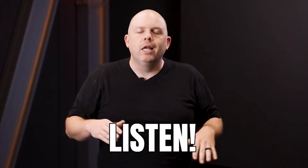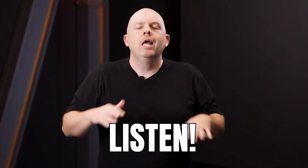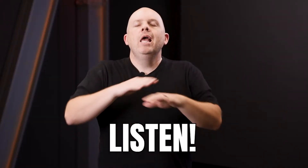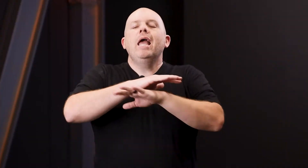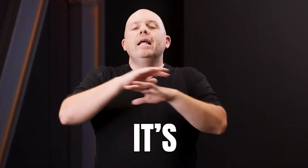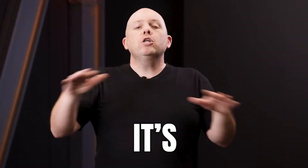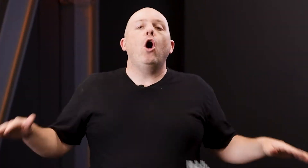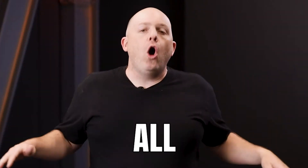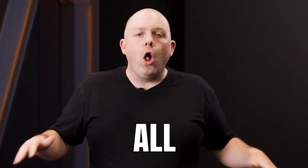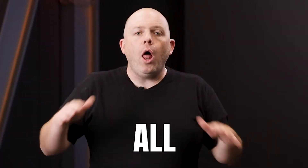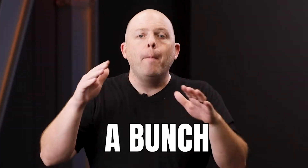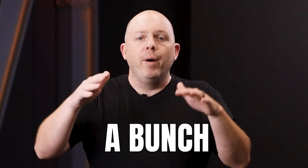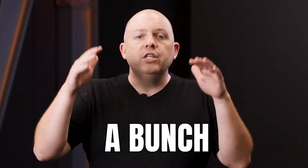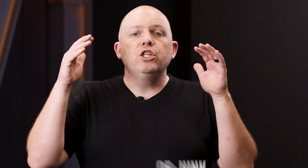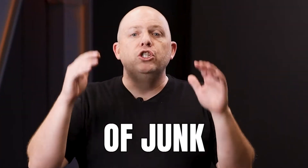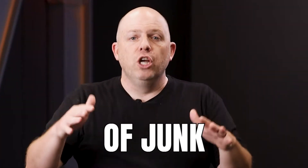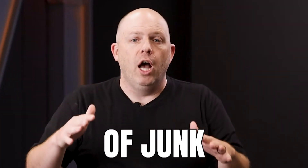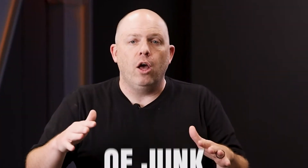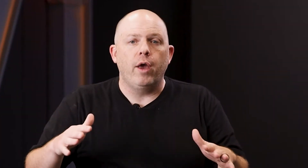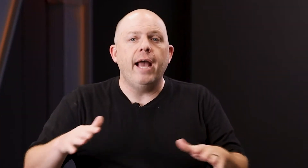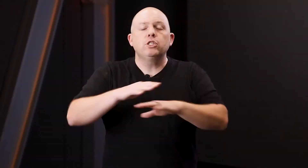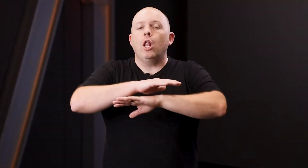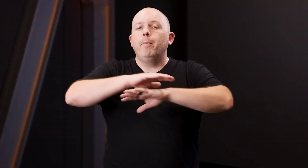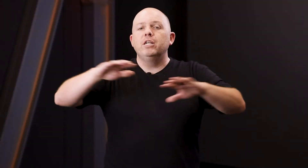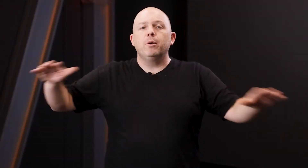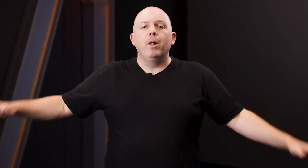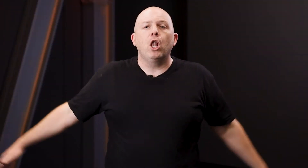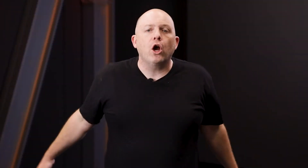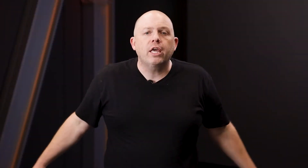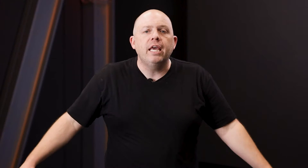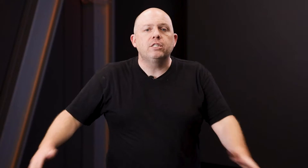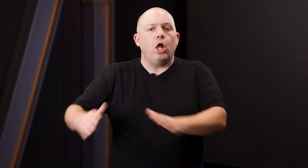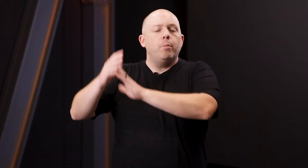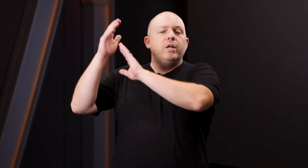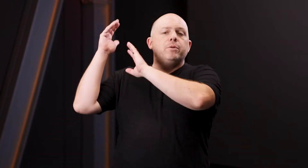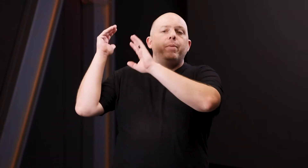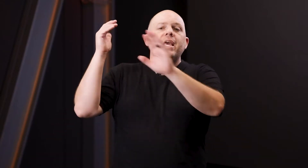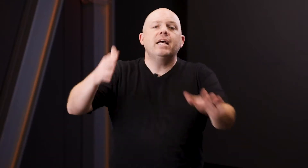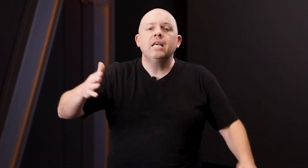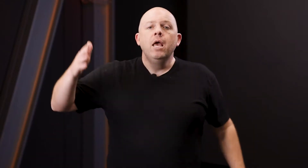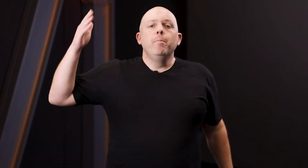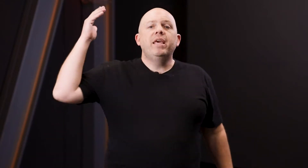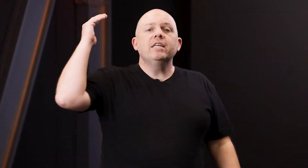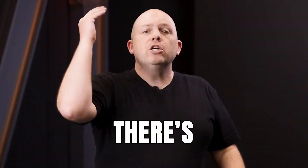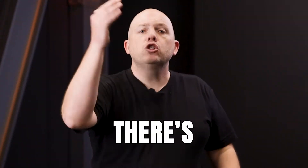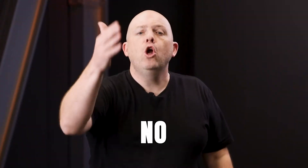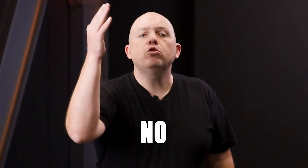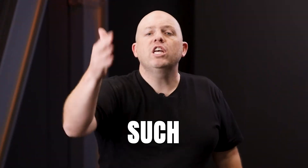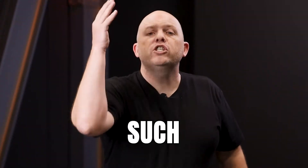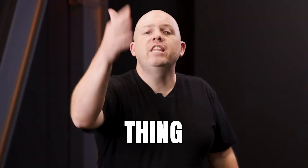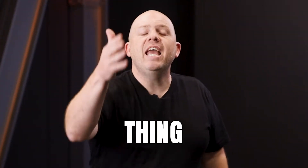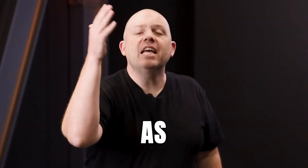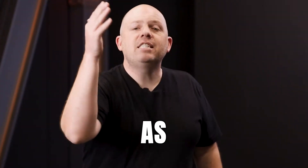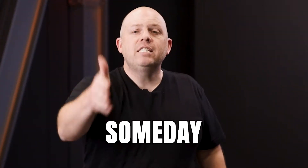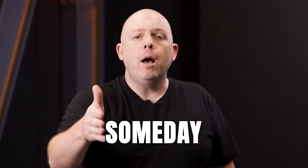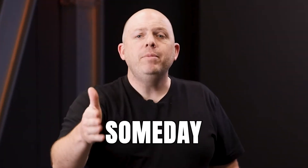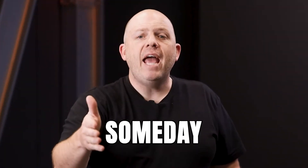Listen, it's all a bunch of junk, okay? It's all a bunch of malarkey. It's all a bunch of BS because there's no such thing as someday